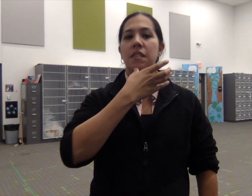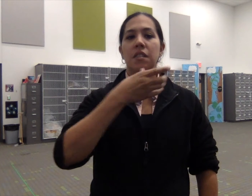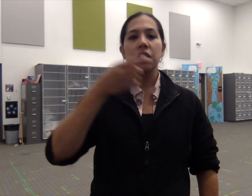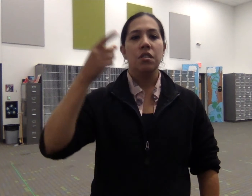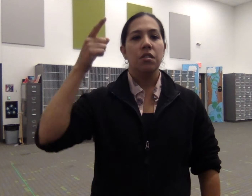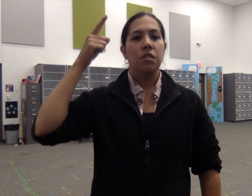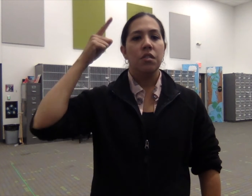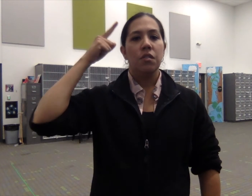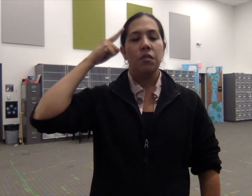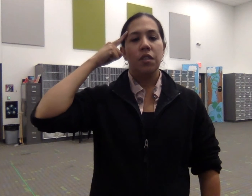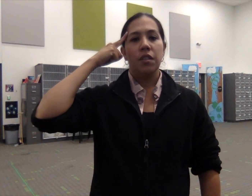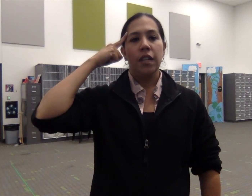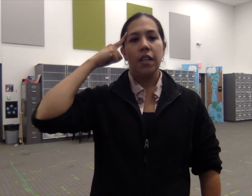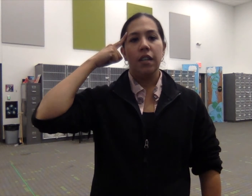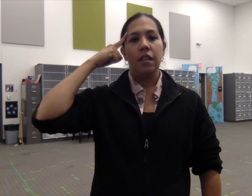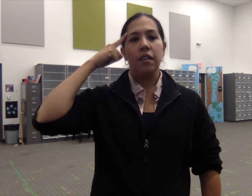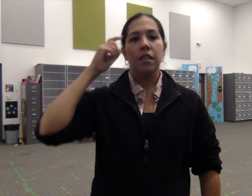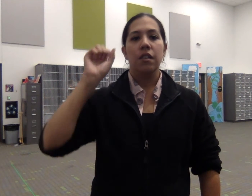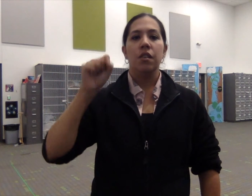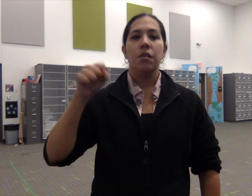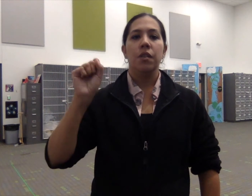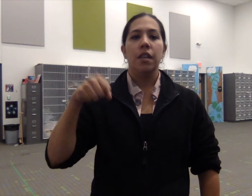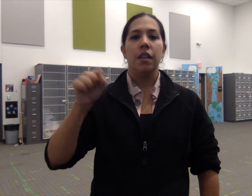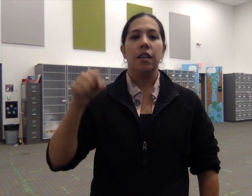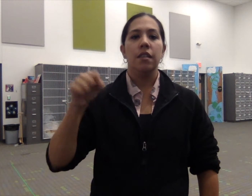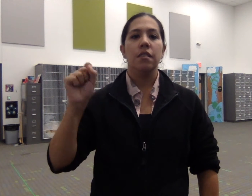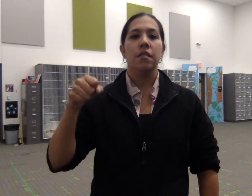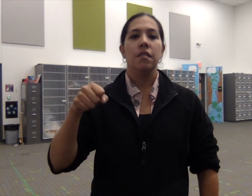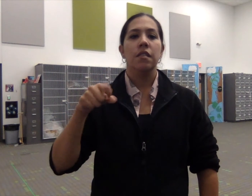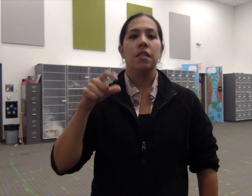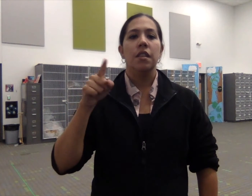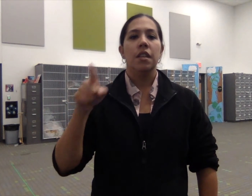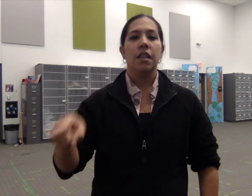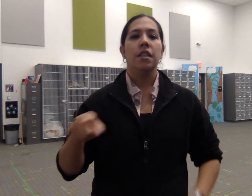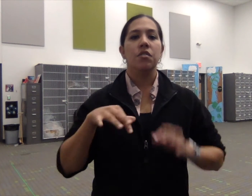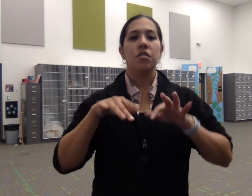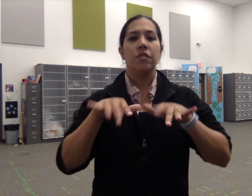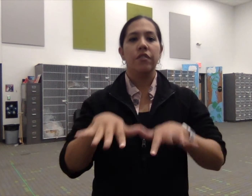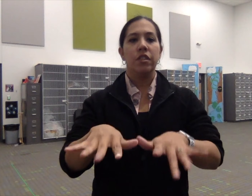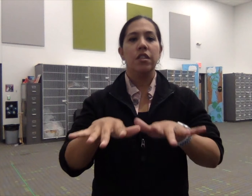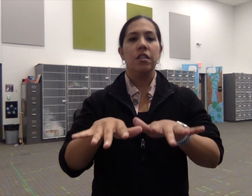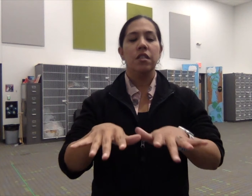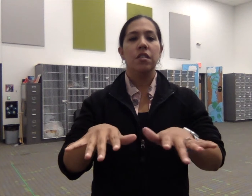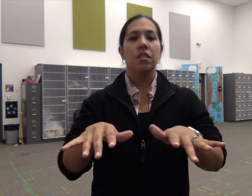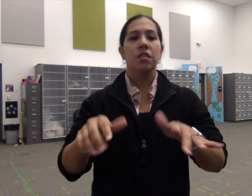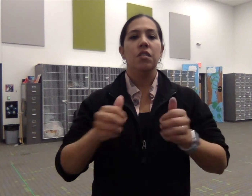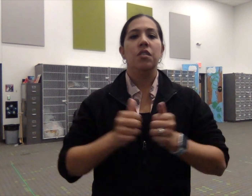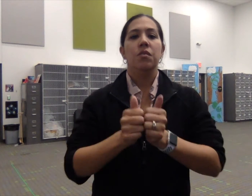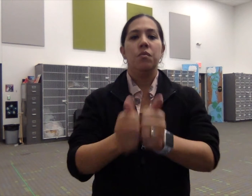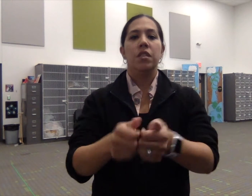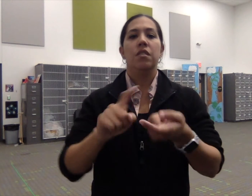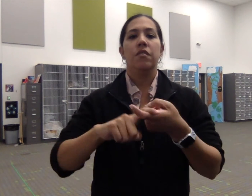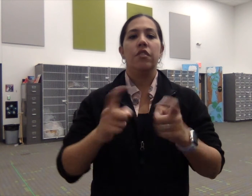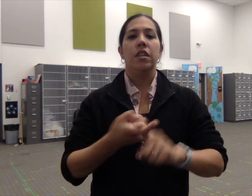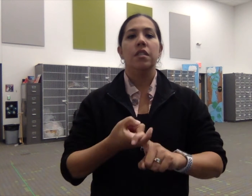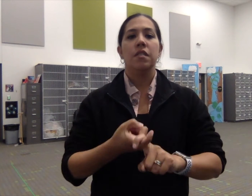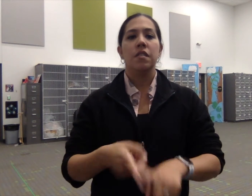with your head oh yeah and she'll flirt with your friends